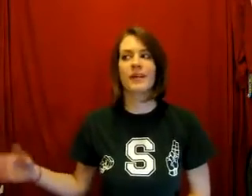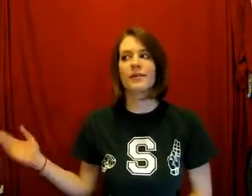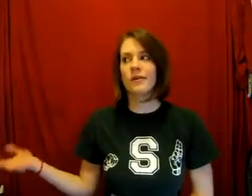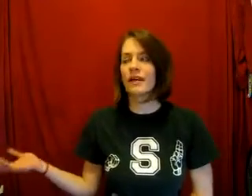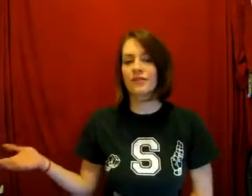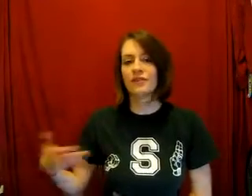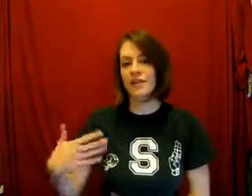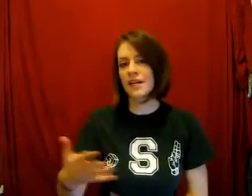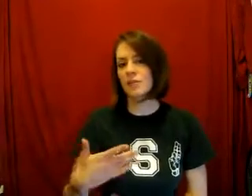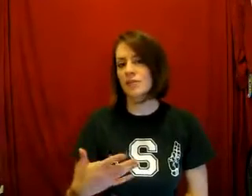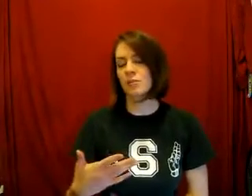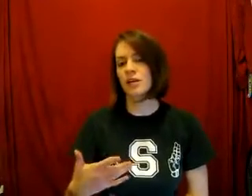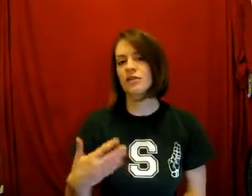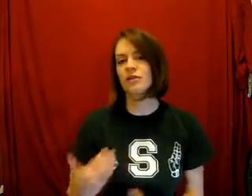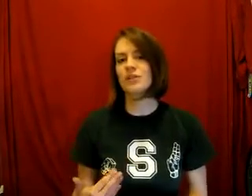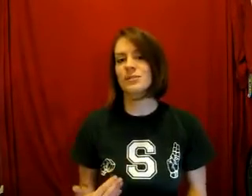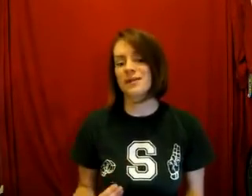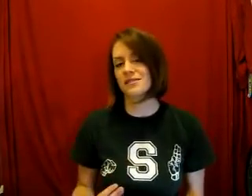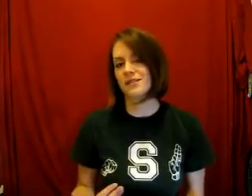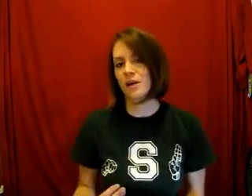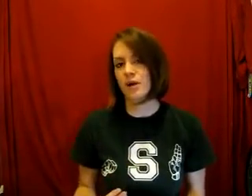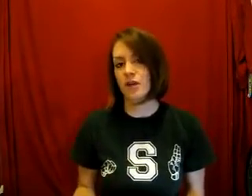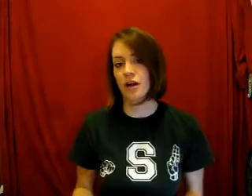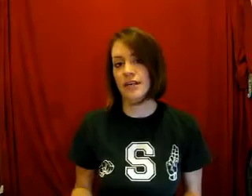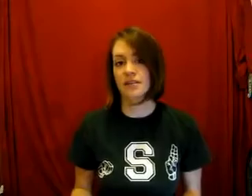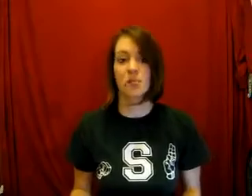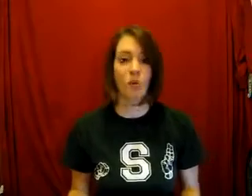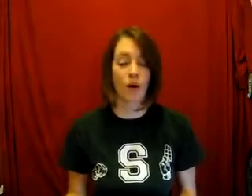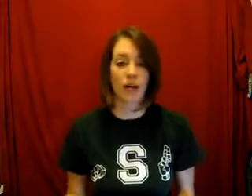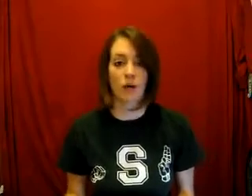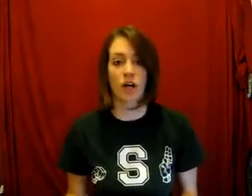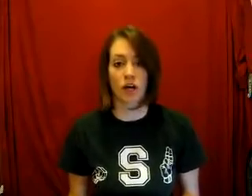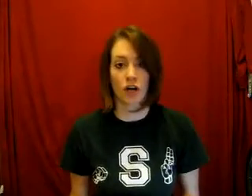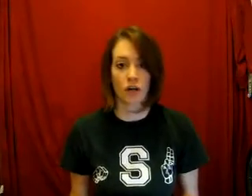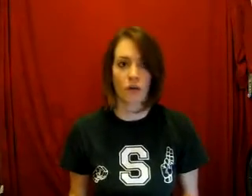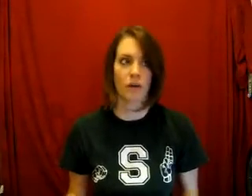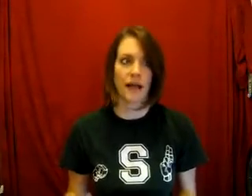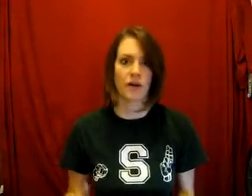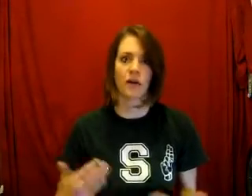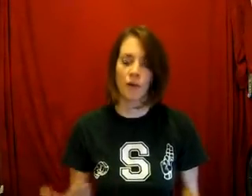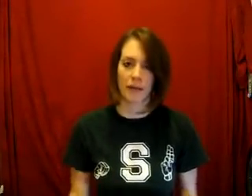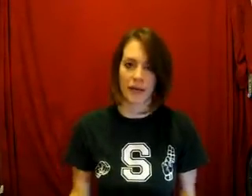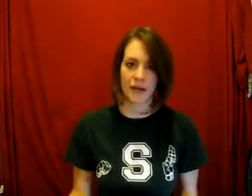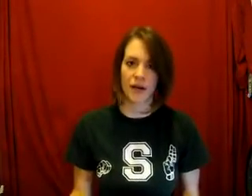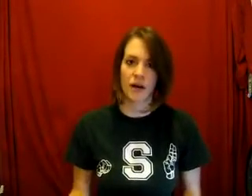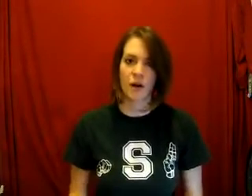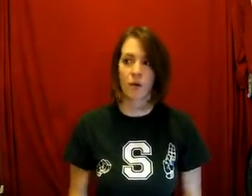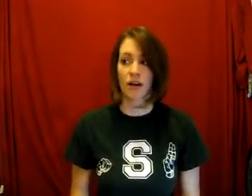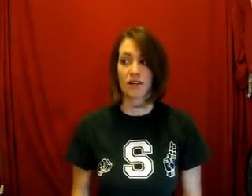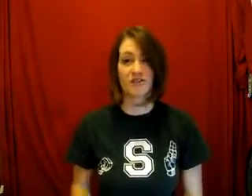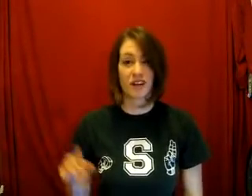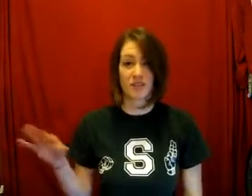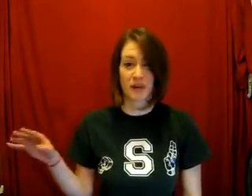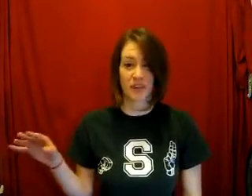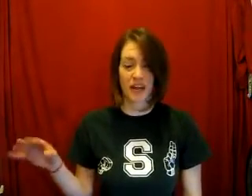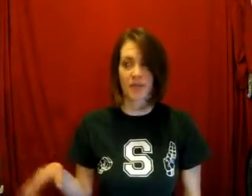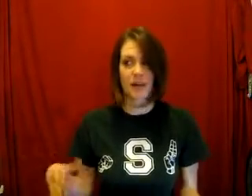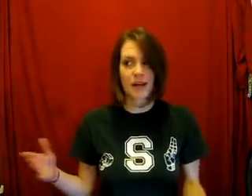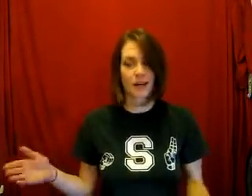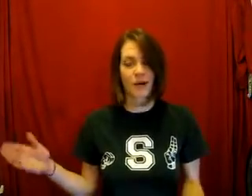mean, if you're signing with someone and you don't specify whether it's a boy or a girl or a man or a woman, or you fingerspell their name, they're not going to